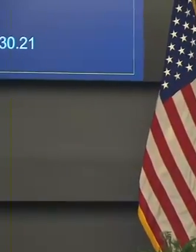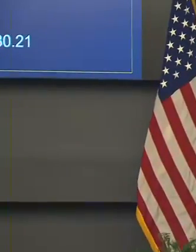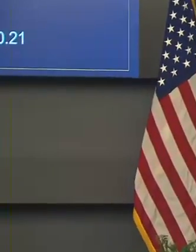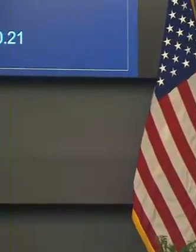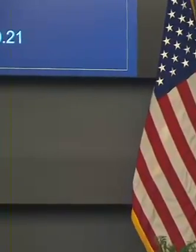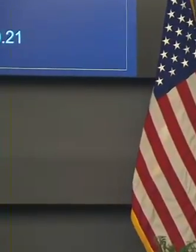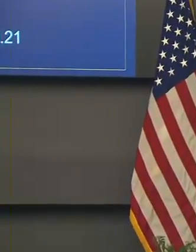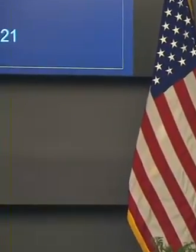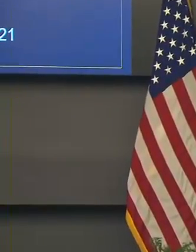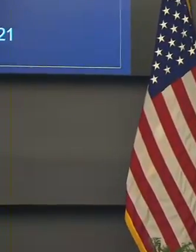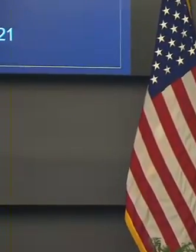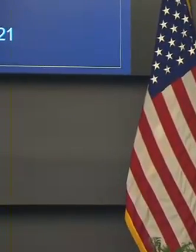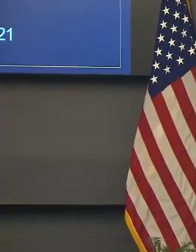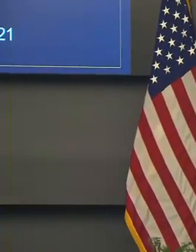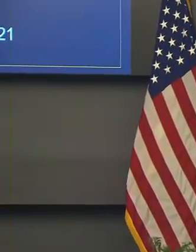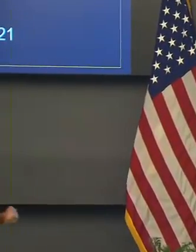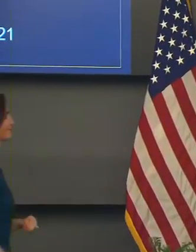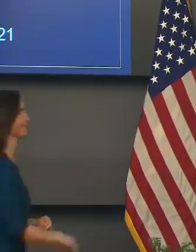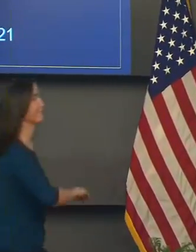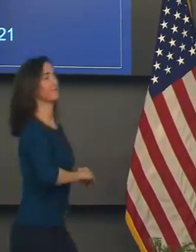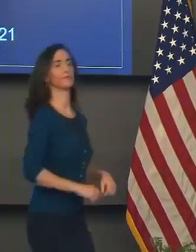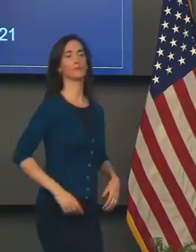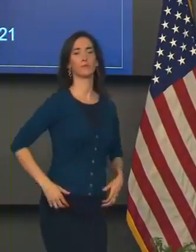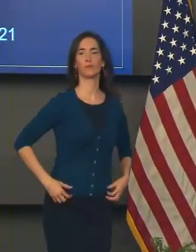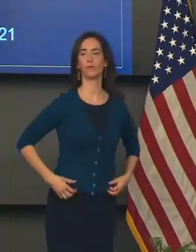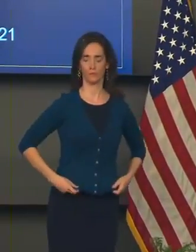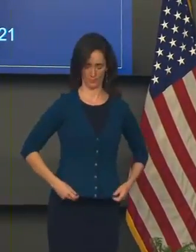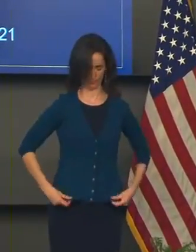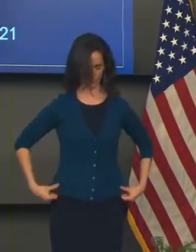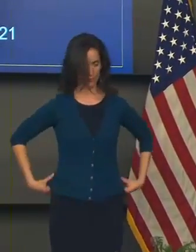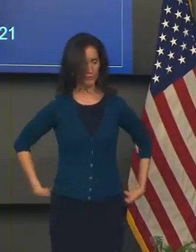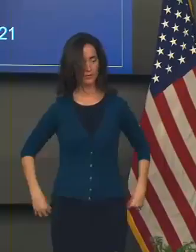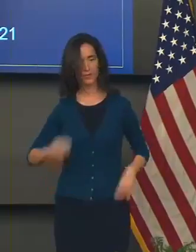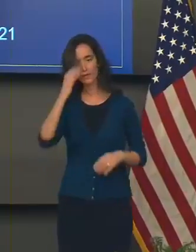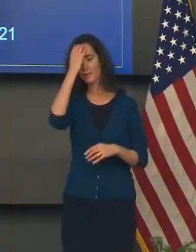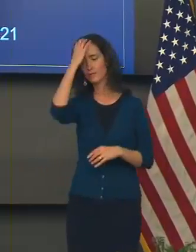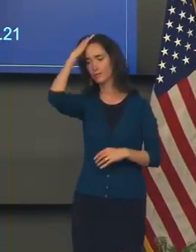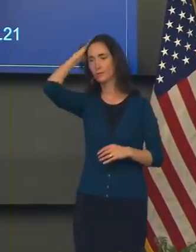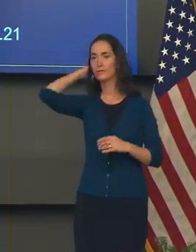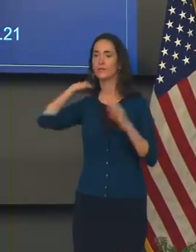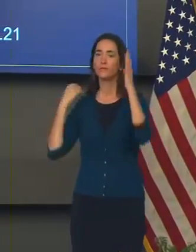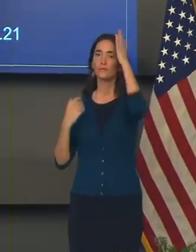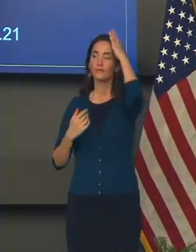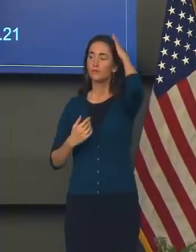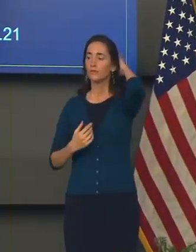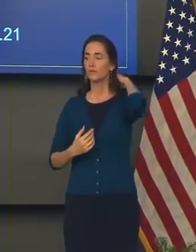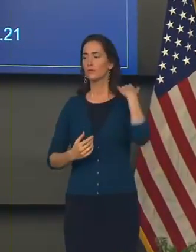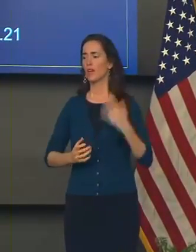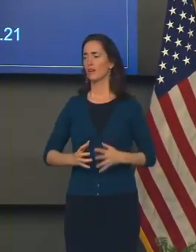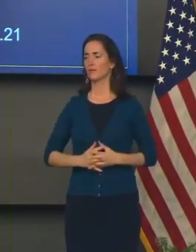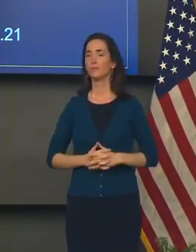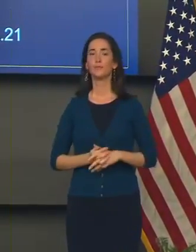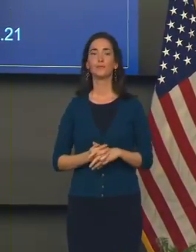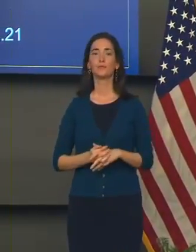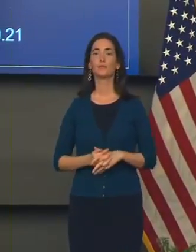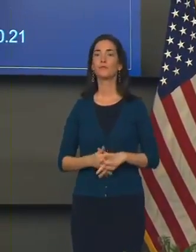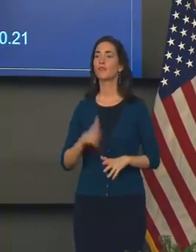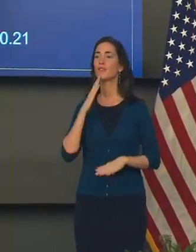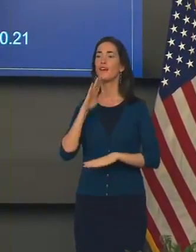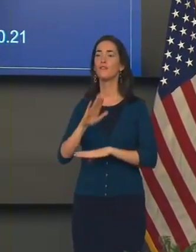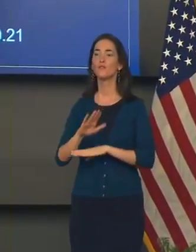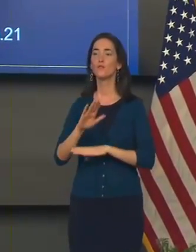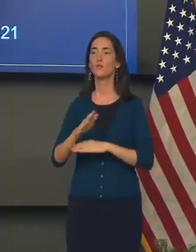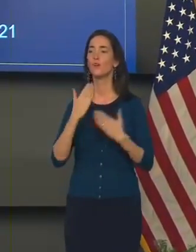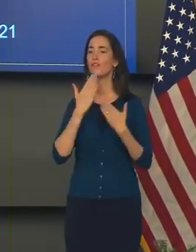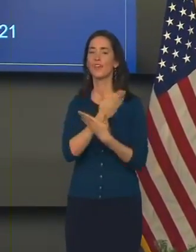Good afternoon, thank you all